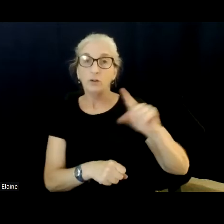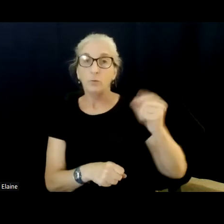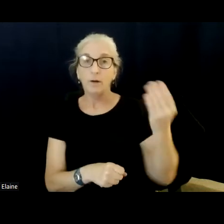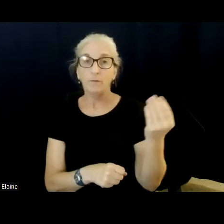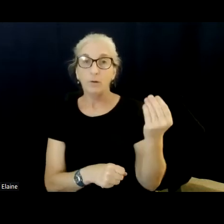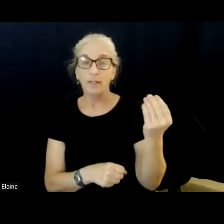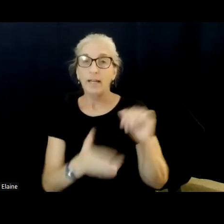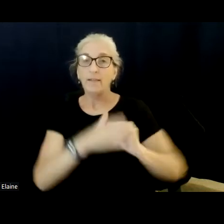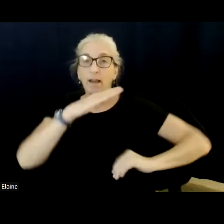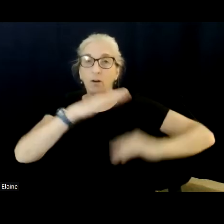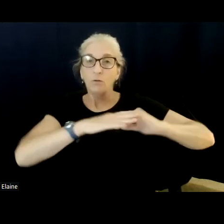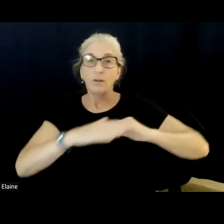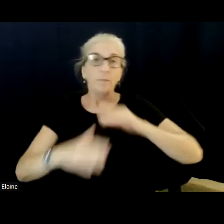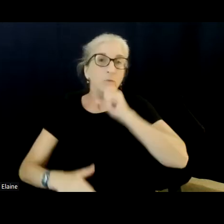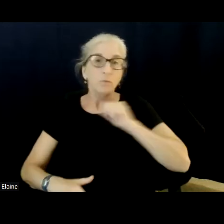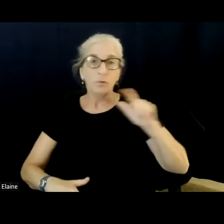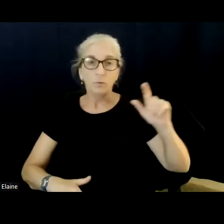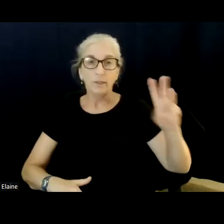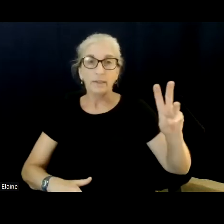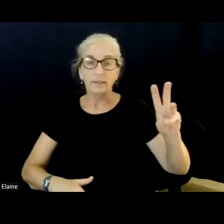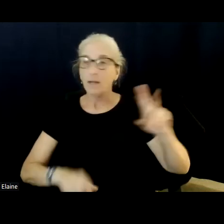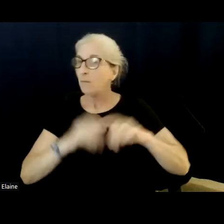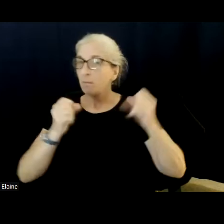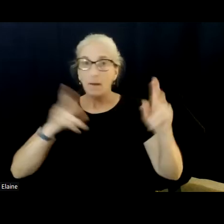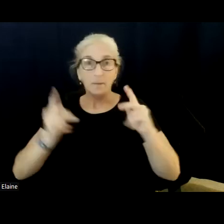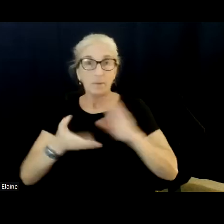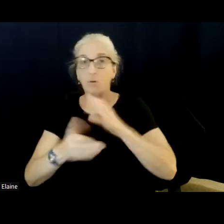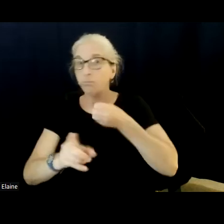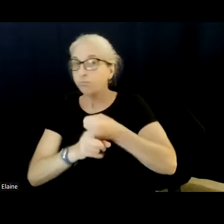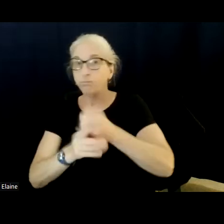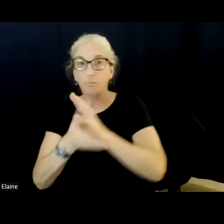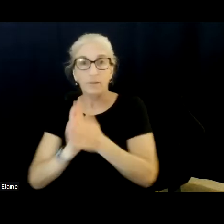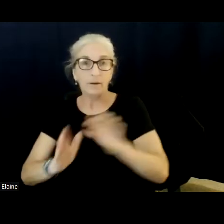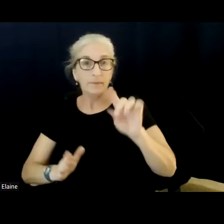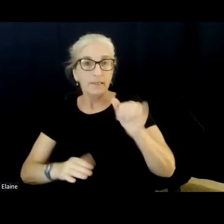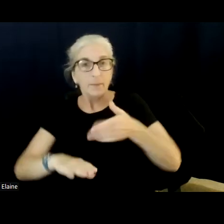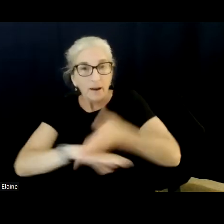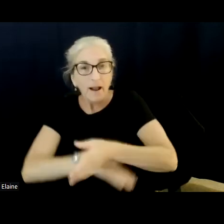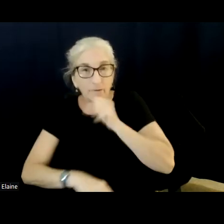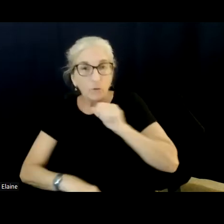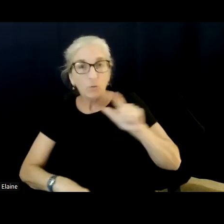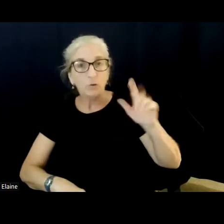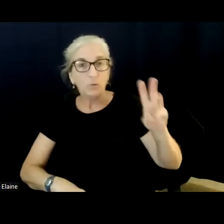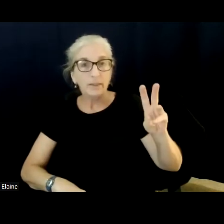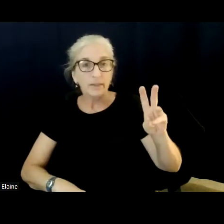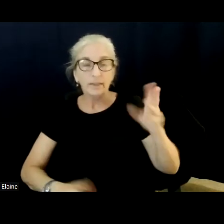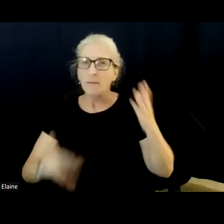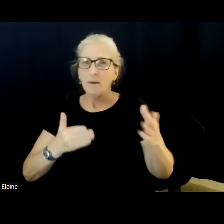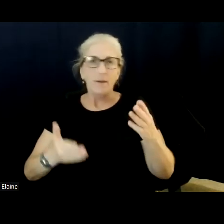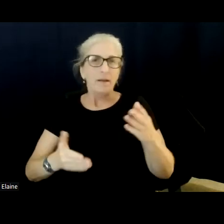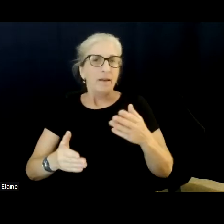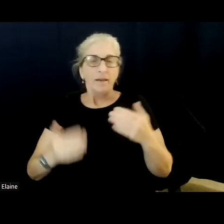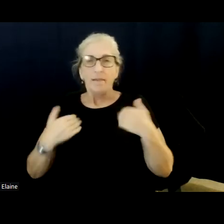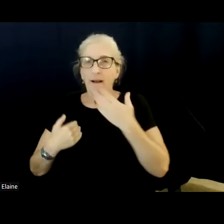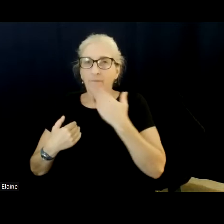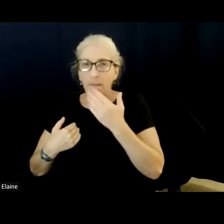we have many, many people that get disabled after age 26, you know, through diabetes or an accident or something